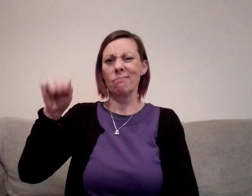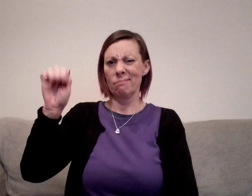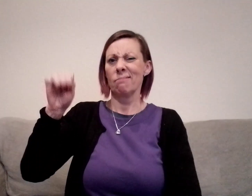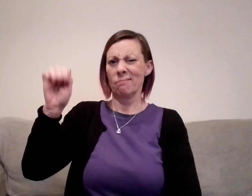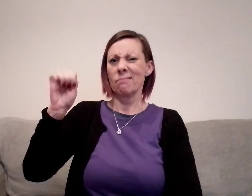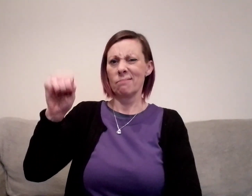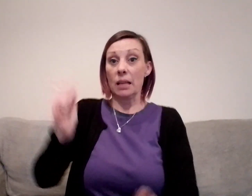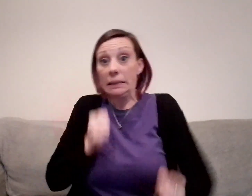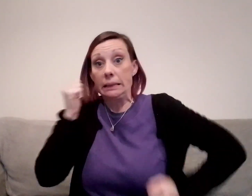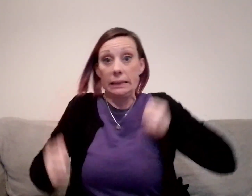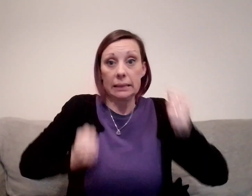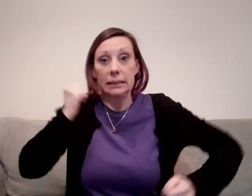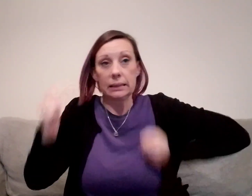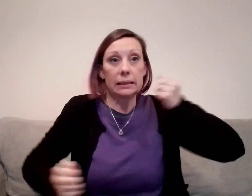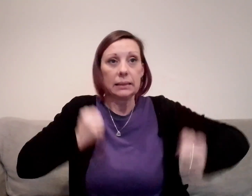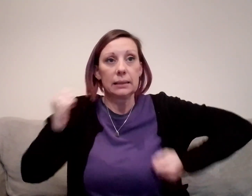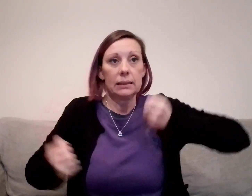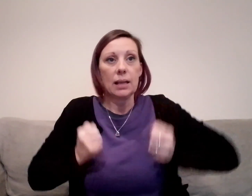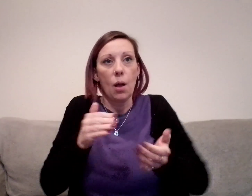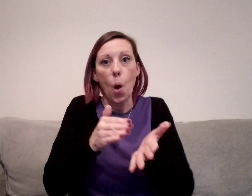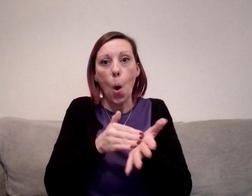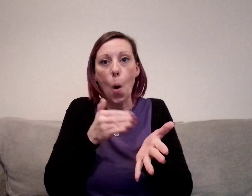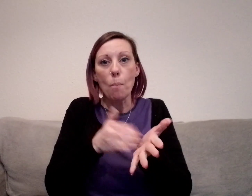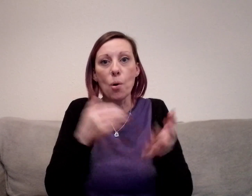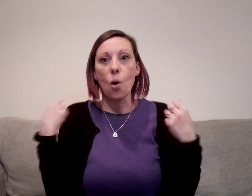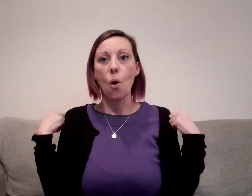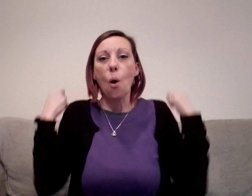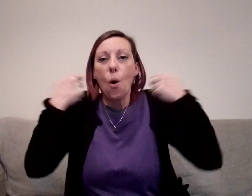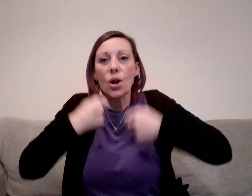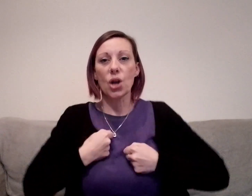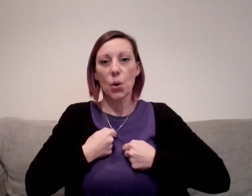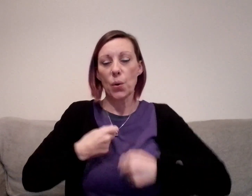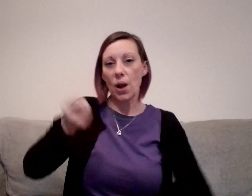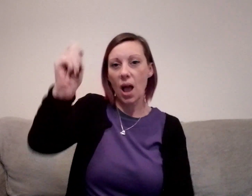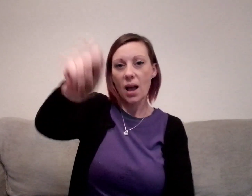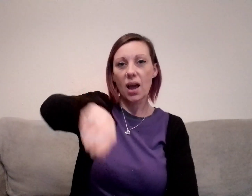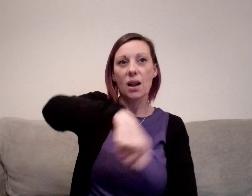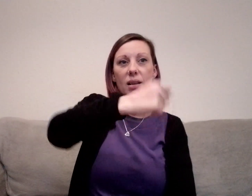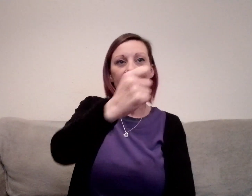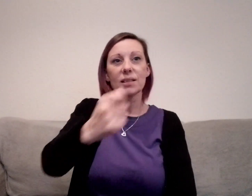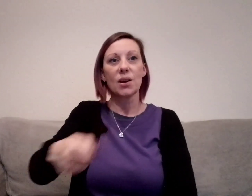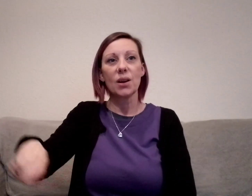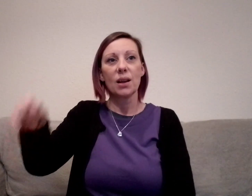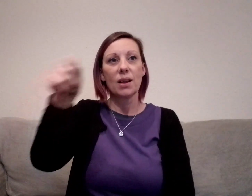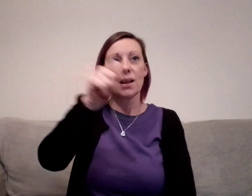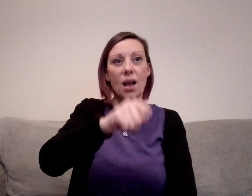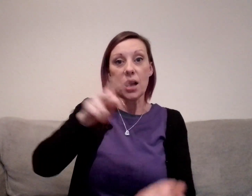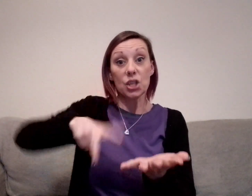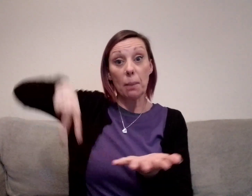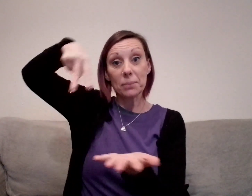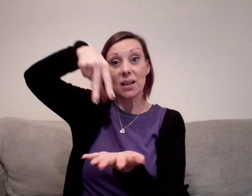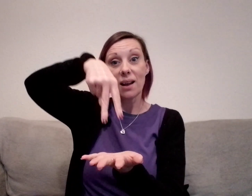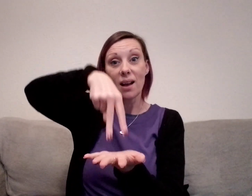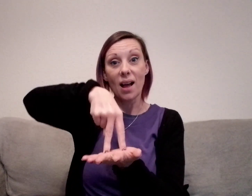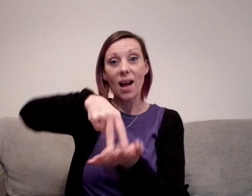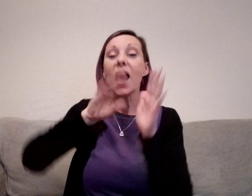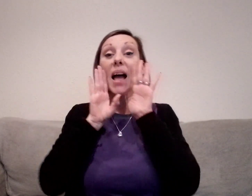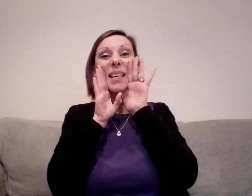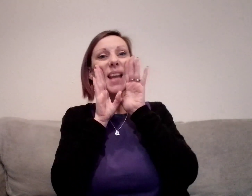A few white lies later I ran down the pier Bought me a coat and a cutlass or two Jumped on the deck and